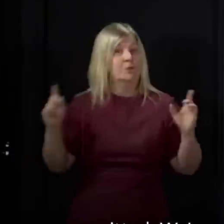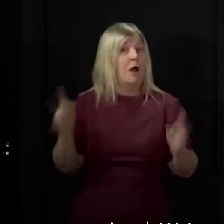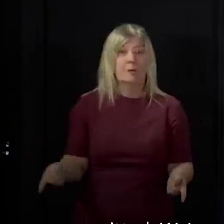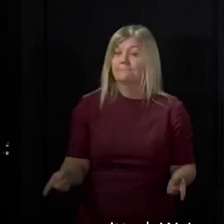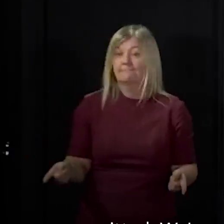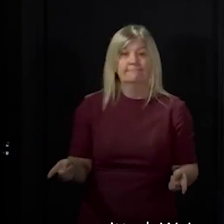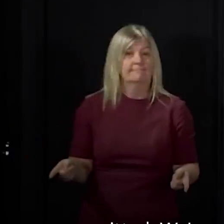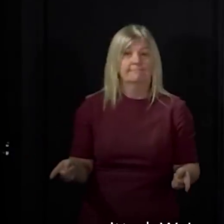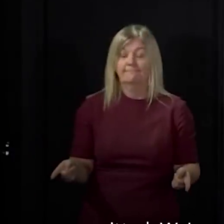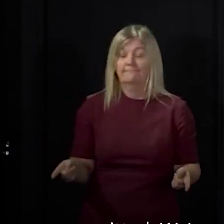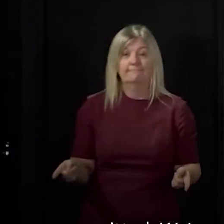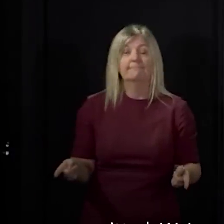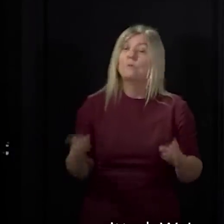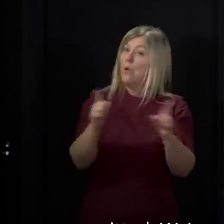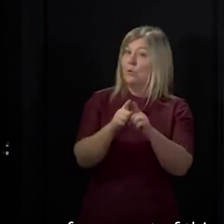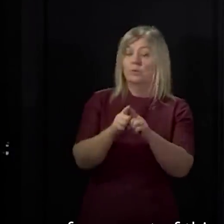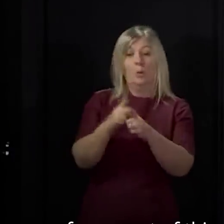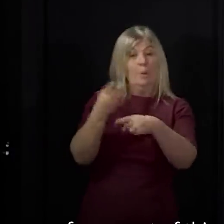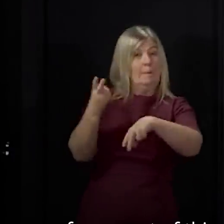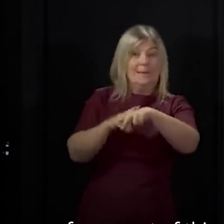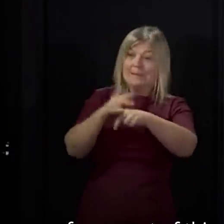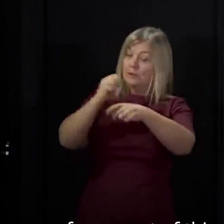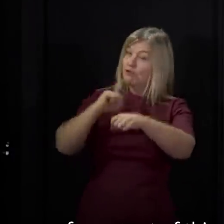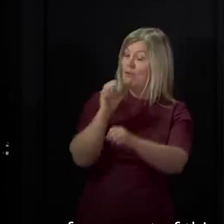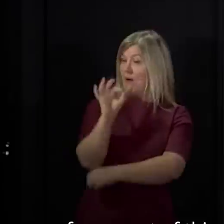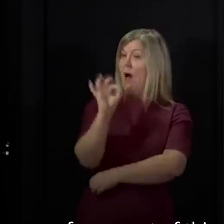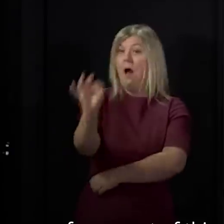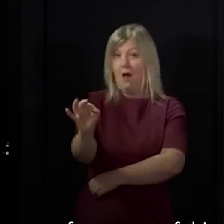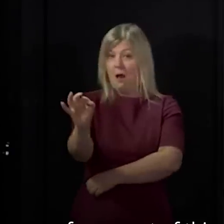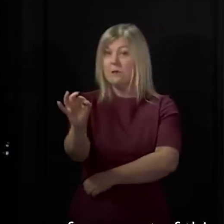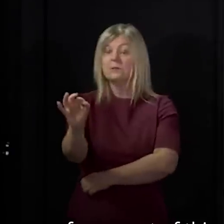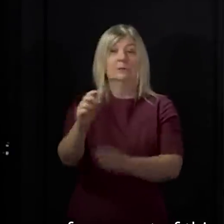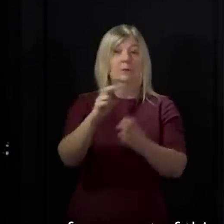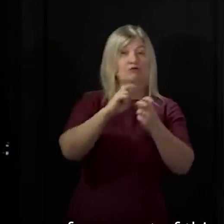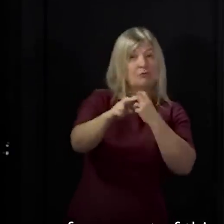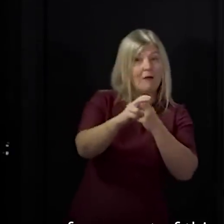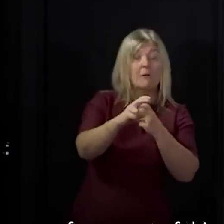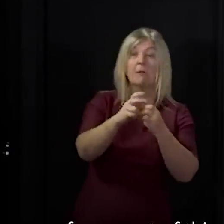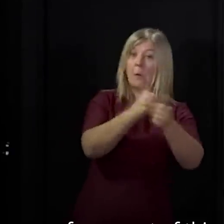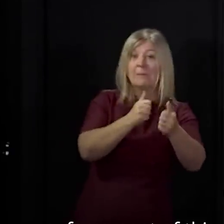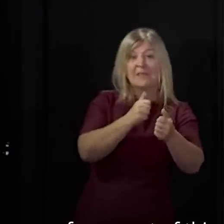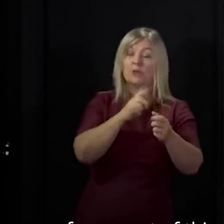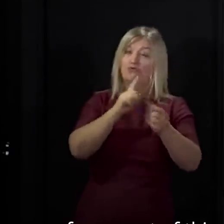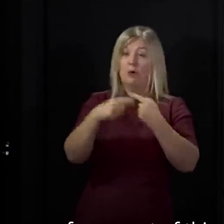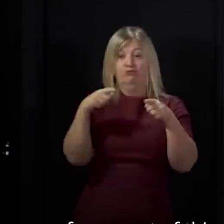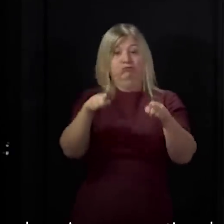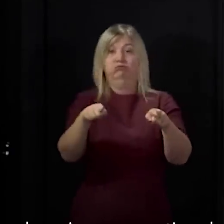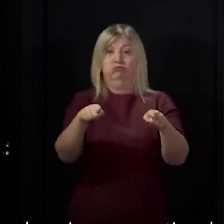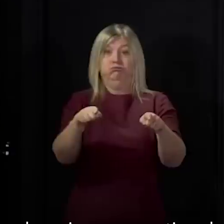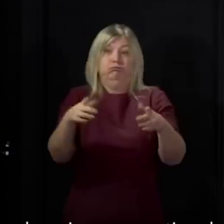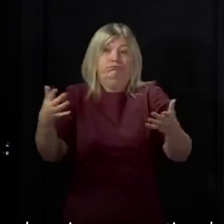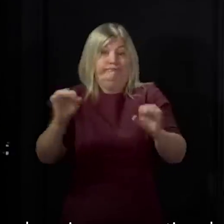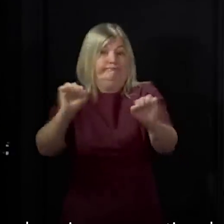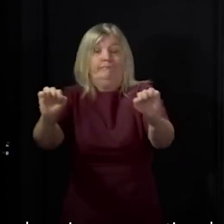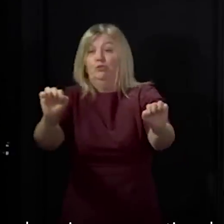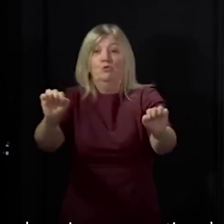Scotland and transport operators to consider how the enforcement of this can be strengthened in the period ahead, though of course how that is done is